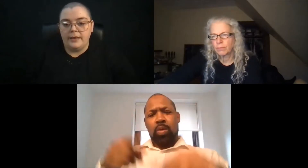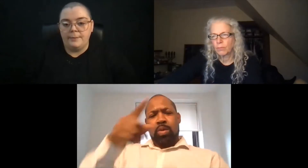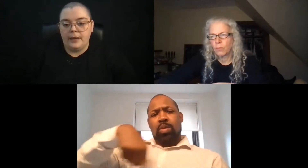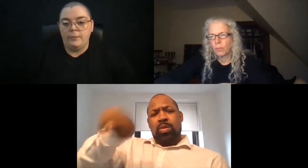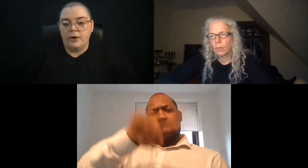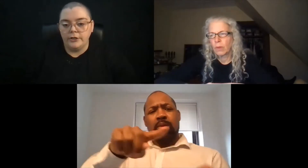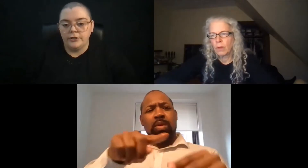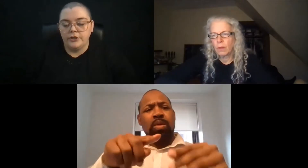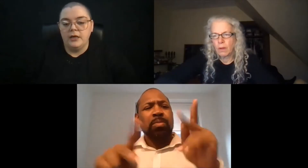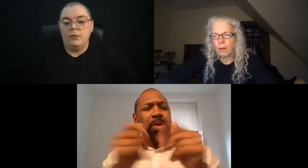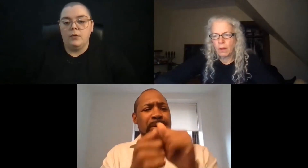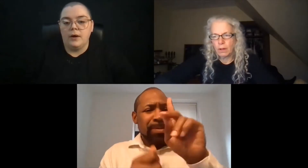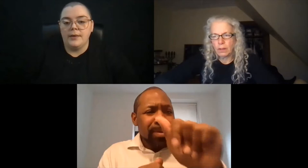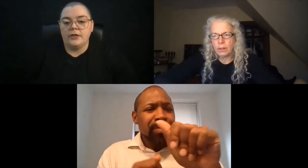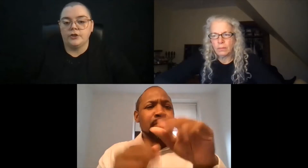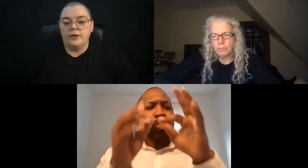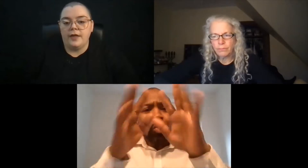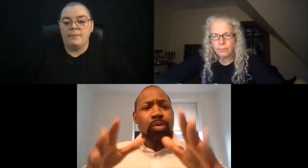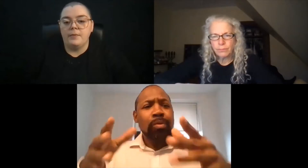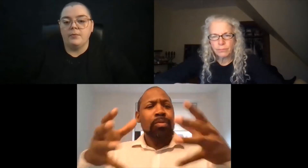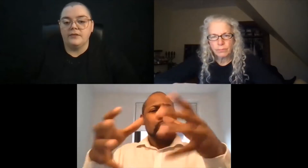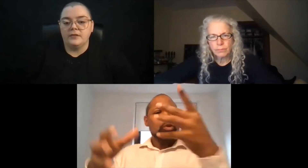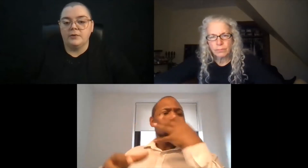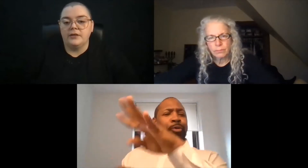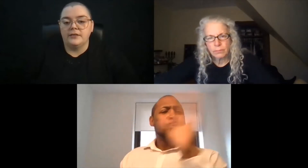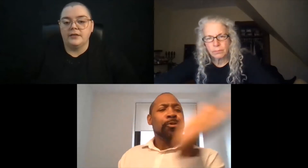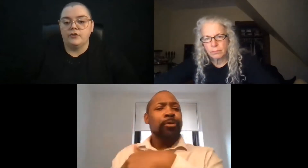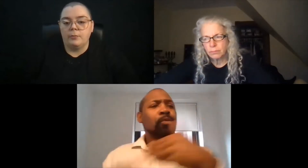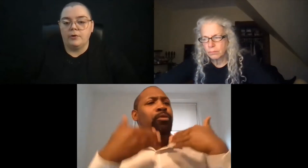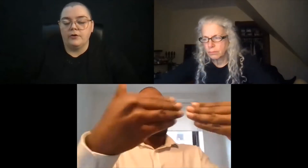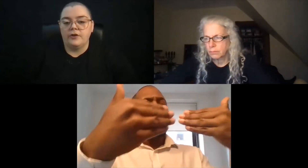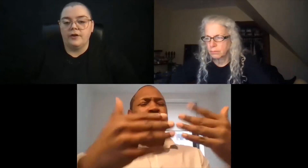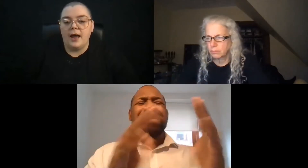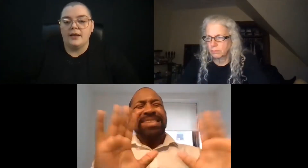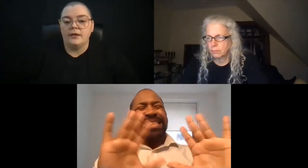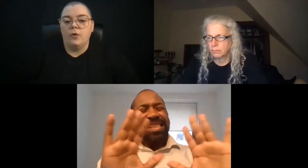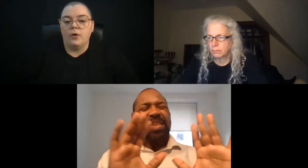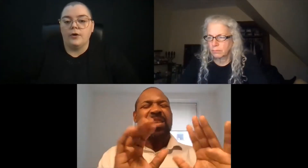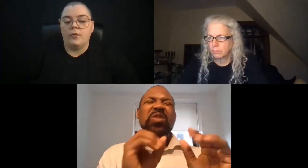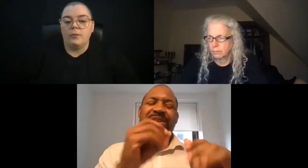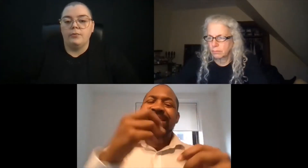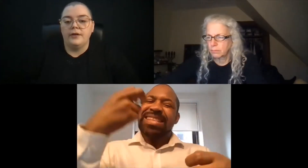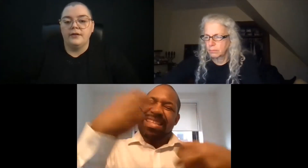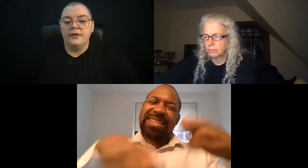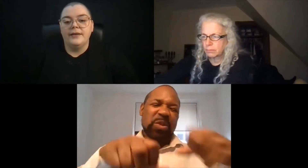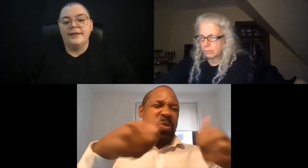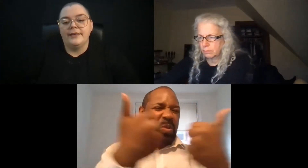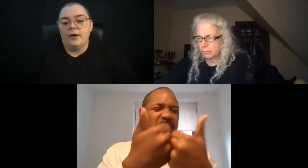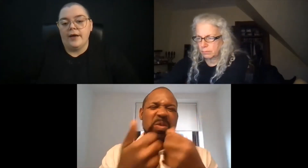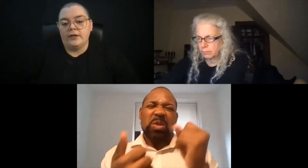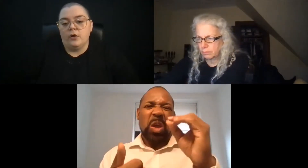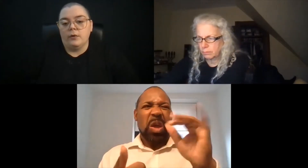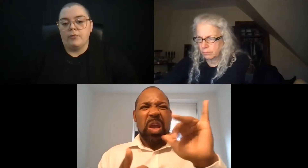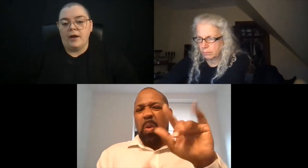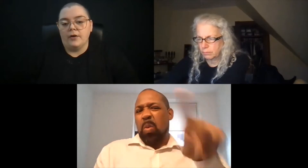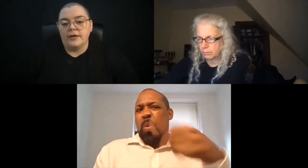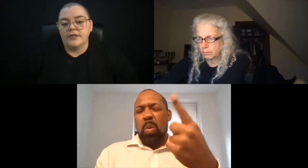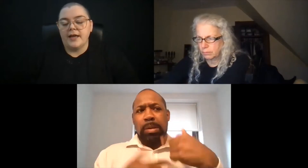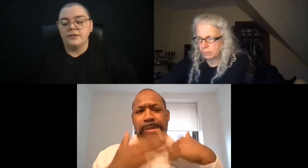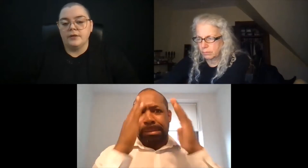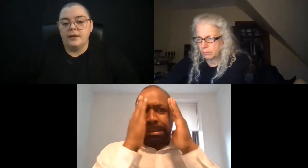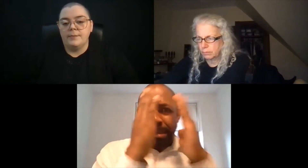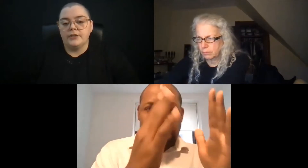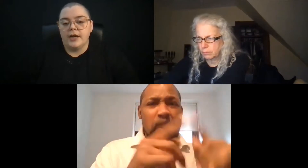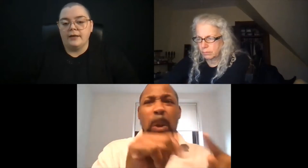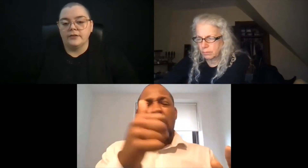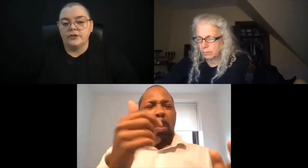making a big push. We want to make sure that people with disabilities and interpreters are not ignored or put, you know, at a lower priority. So